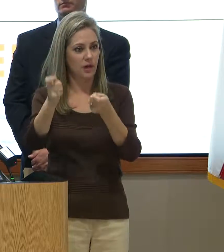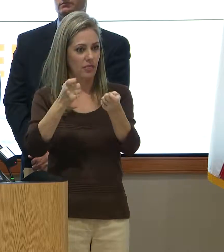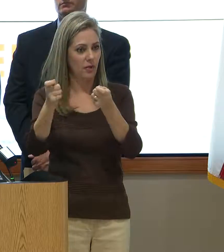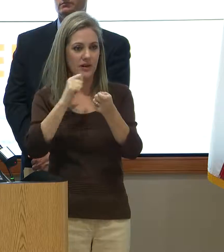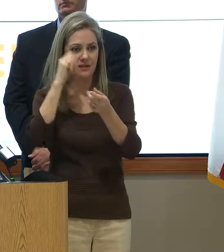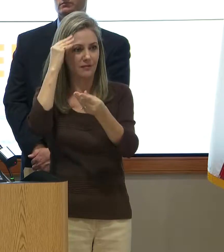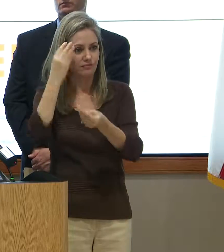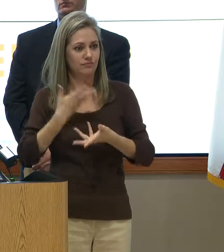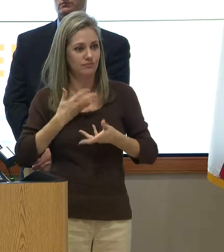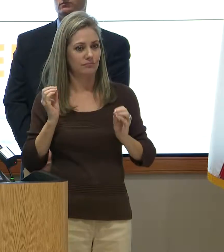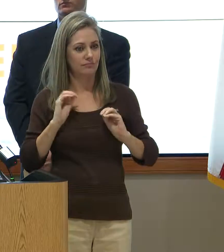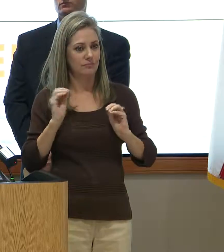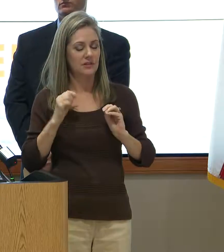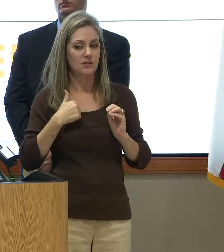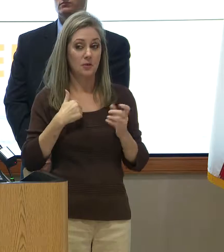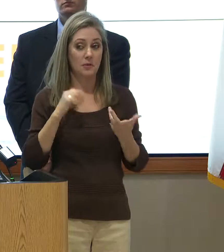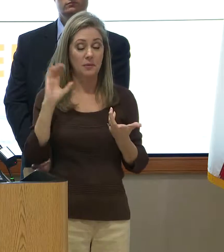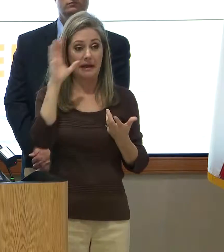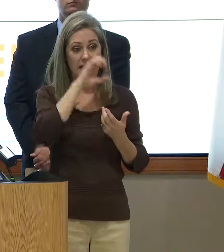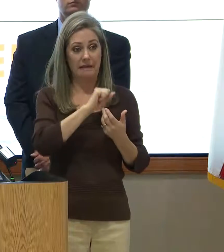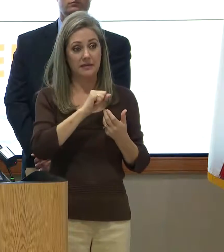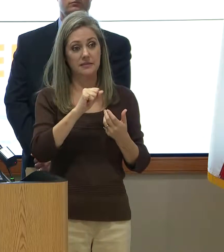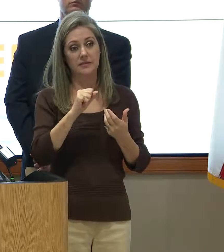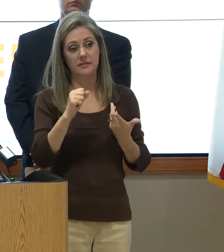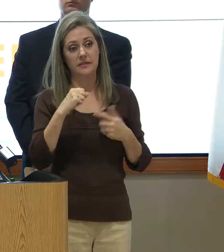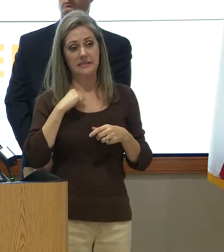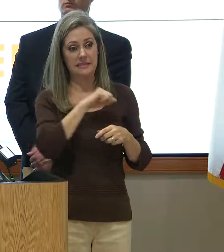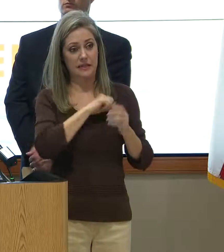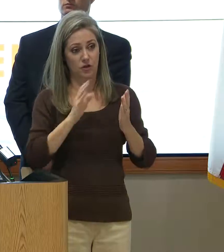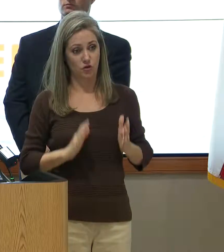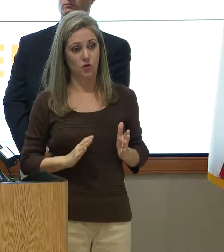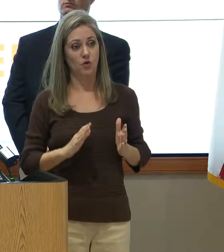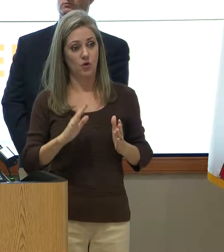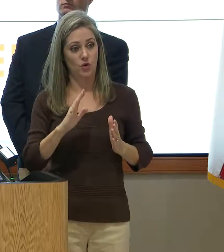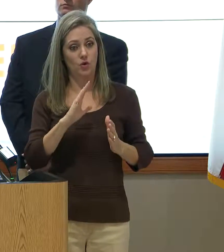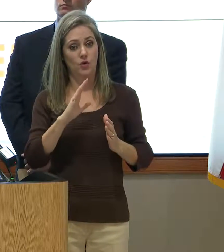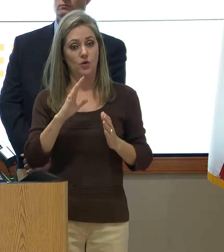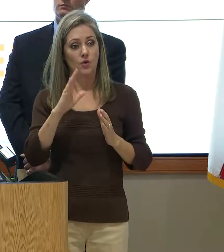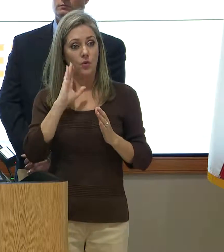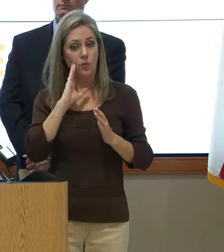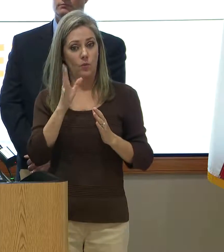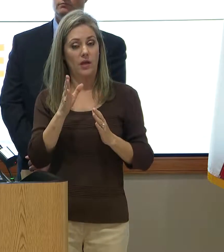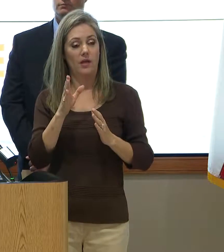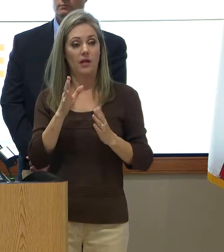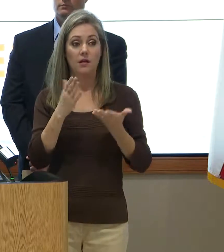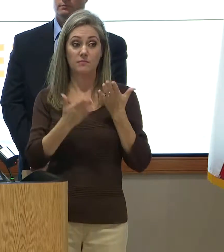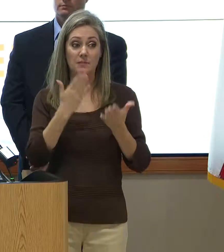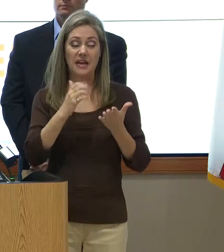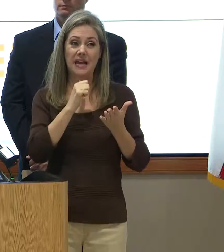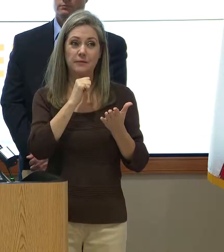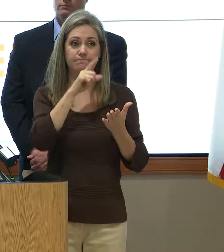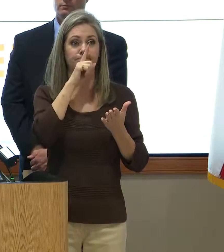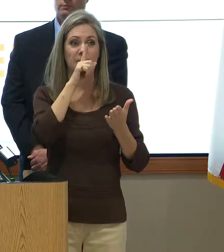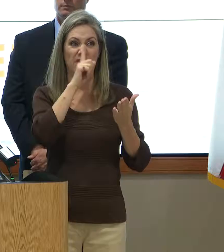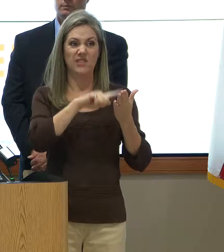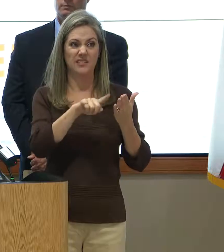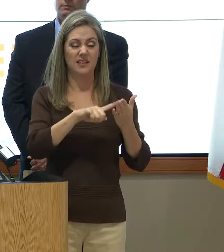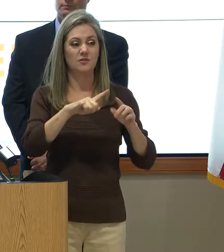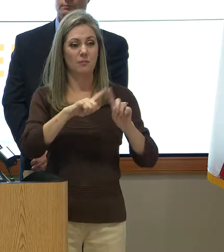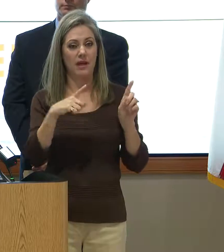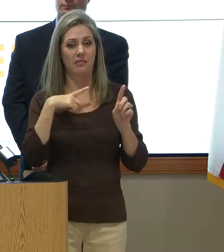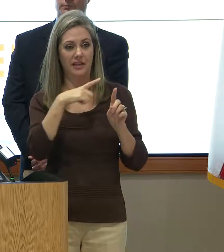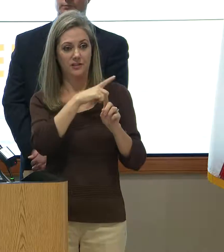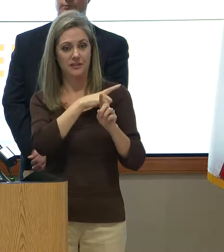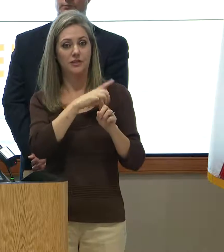Representative Huberty and others will have, I won't say investigations, but I venture to say the